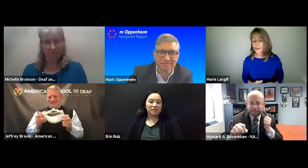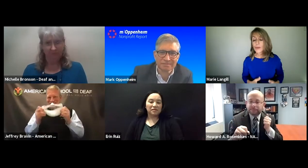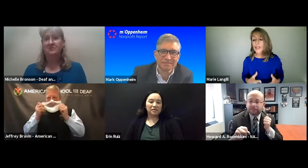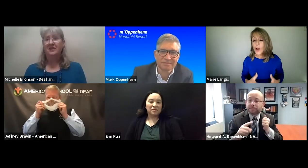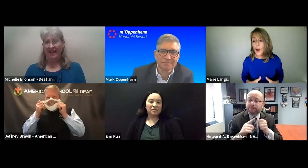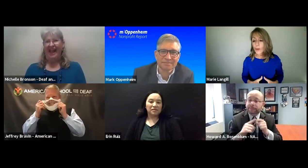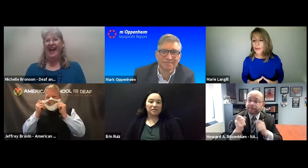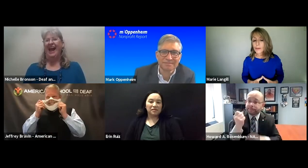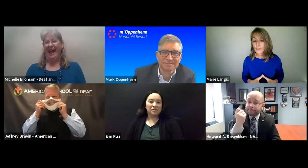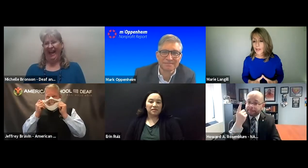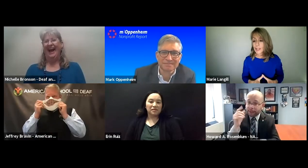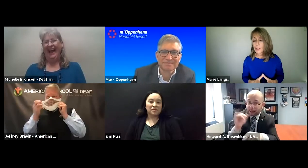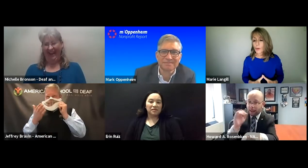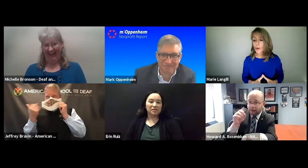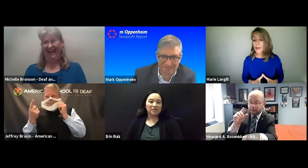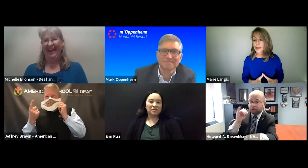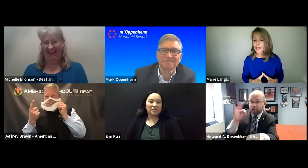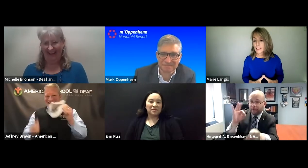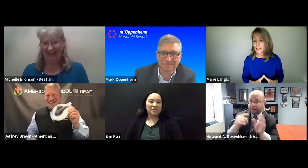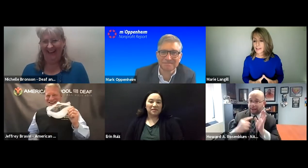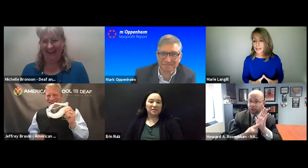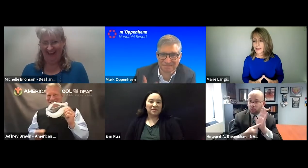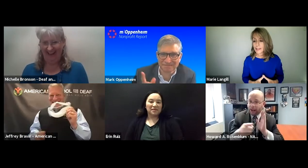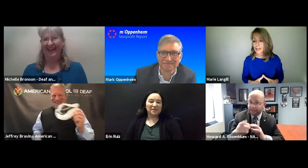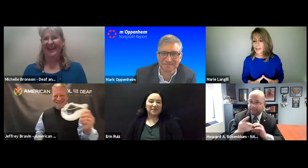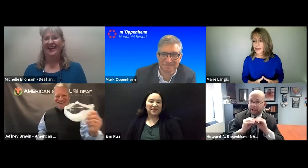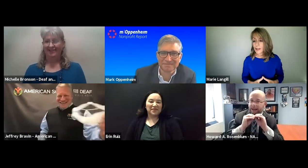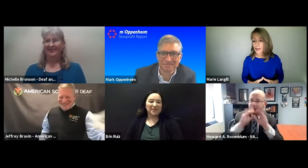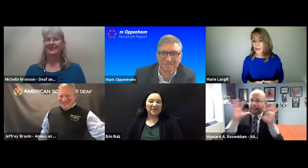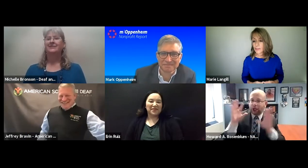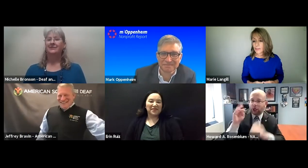Yes. We know how vitally important it is.